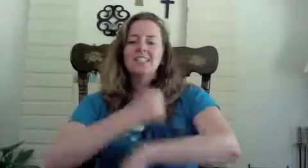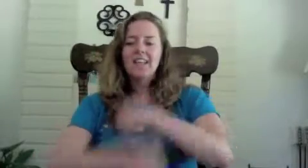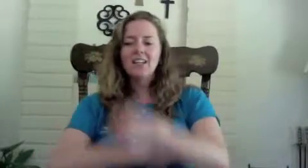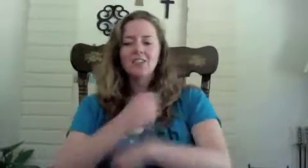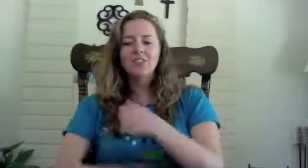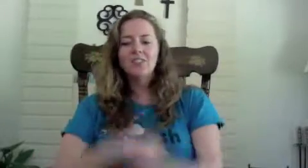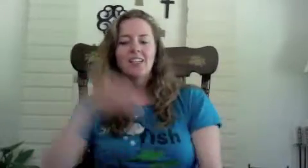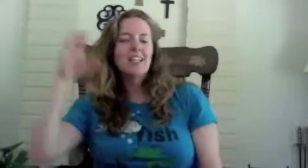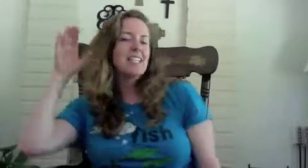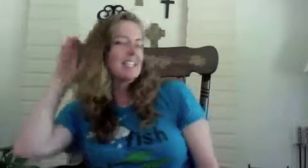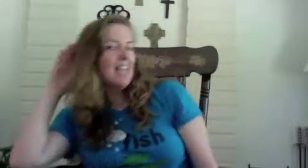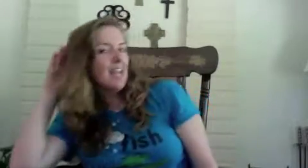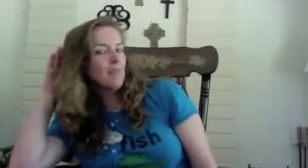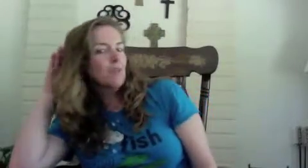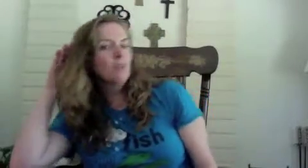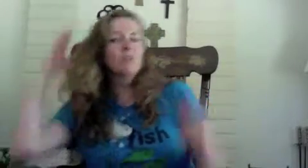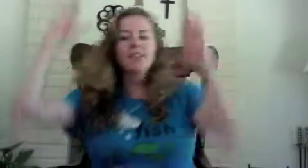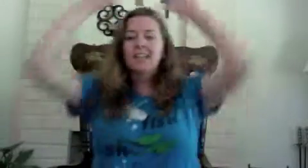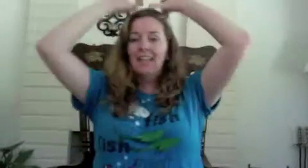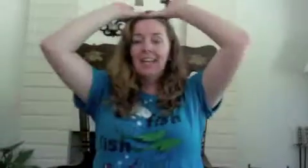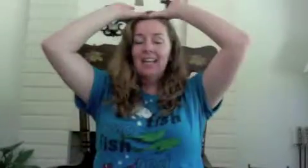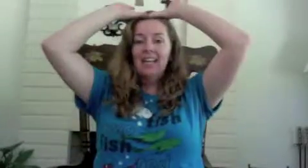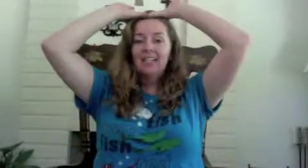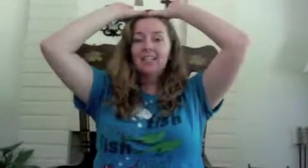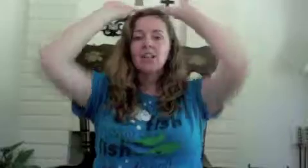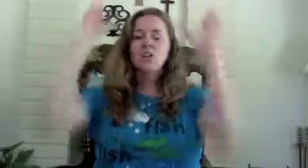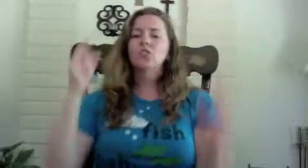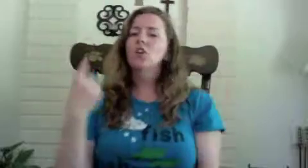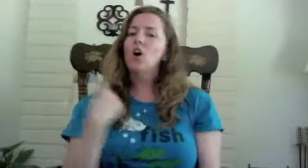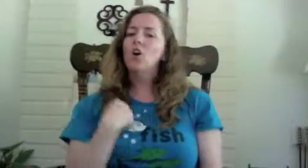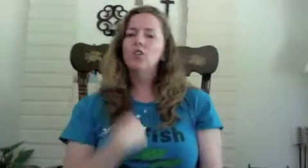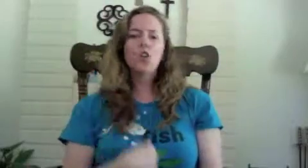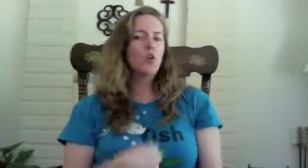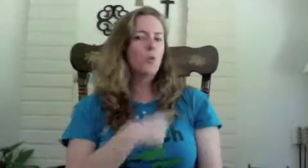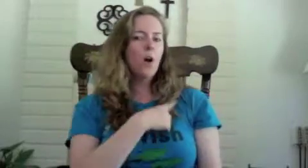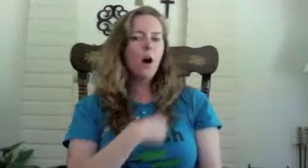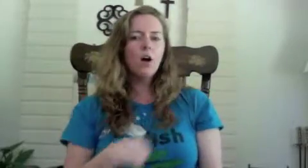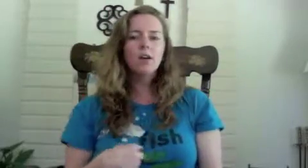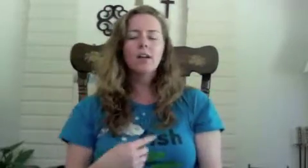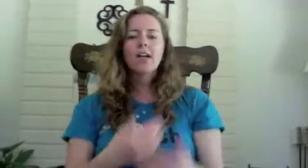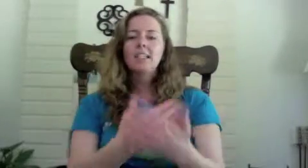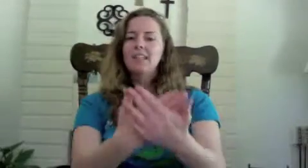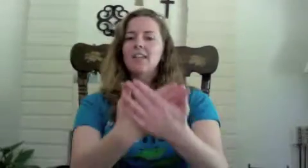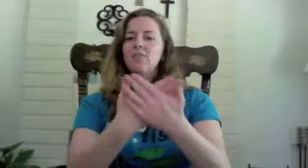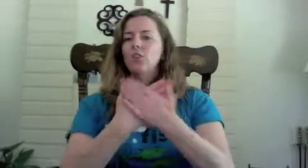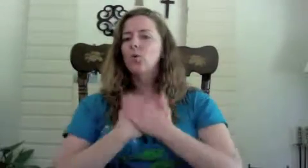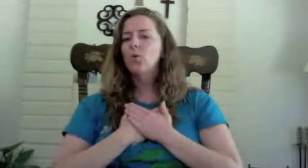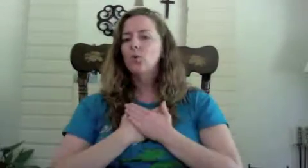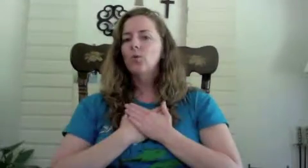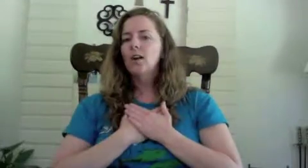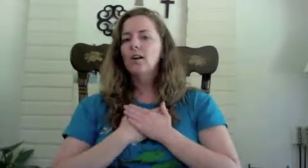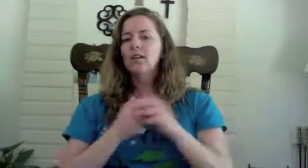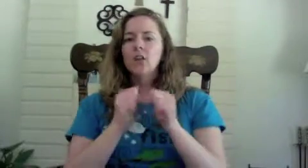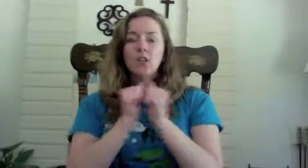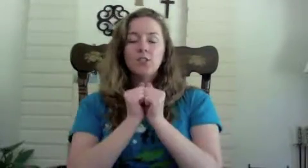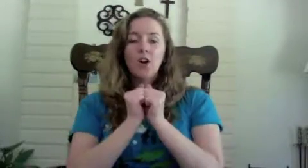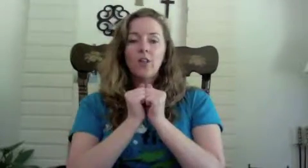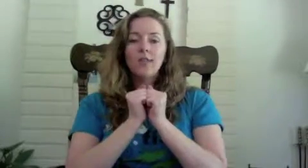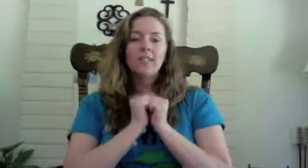cycles, Samuel, kings, Saul, no heart, David, whole heart, Solomon's